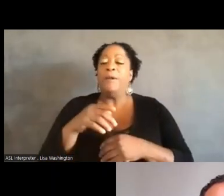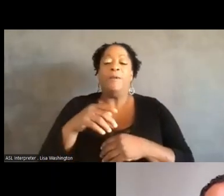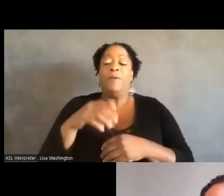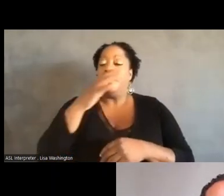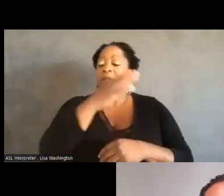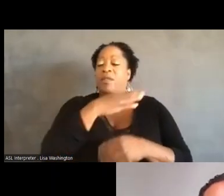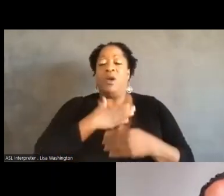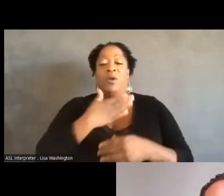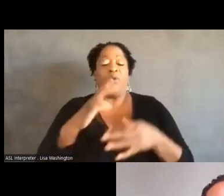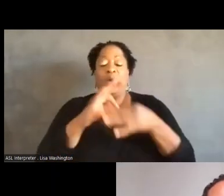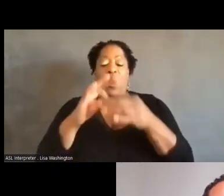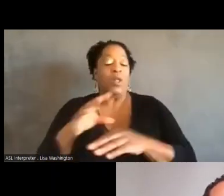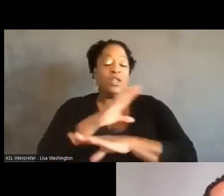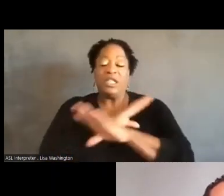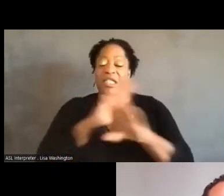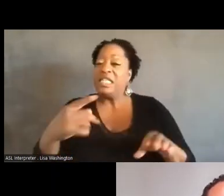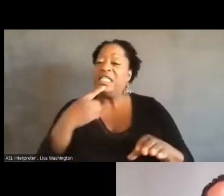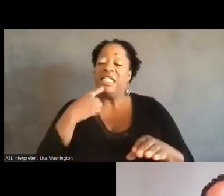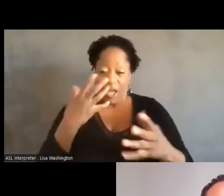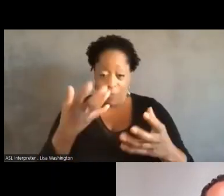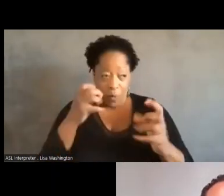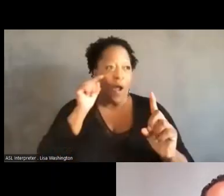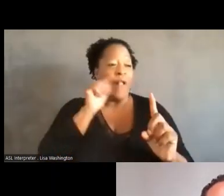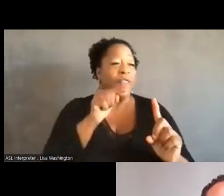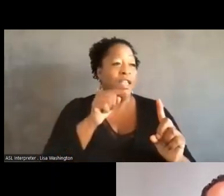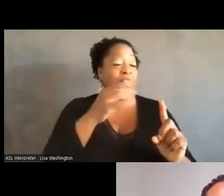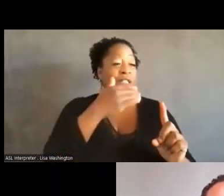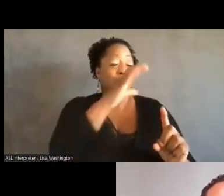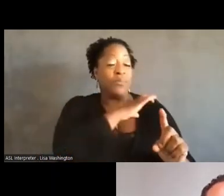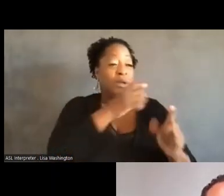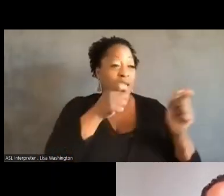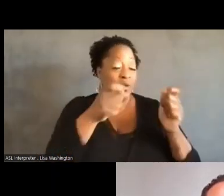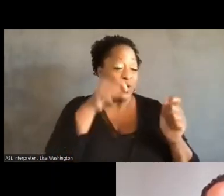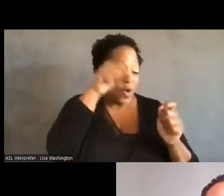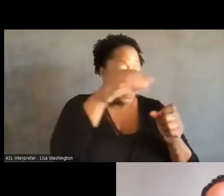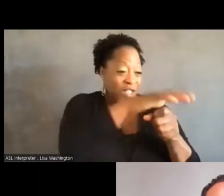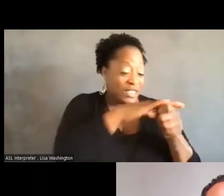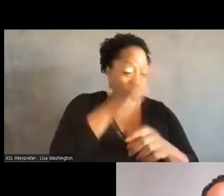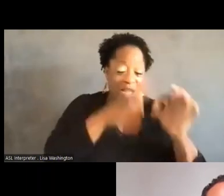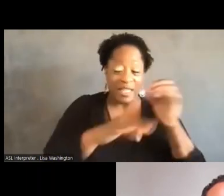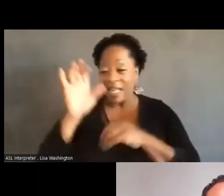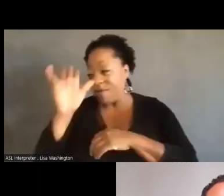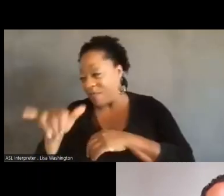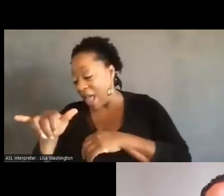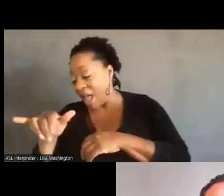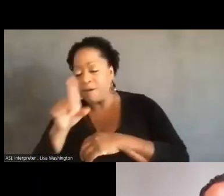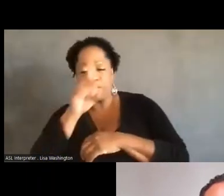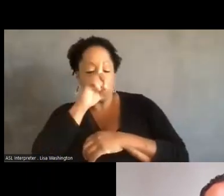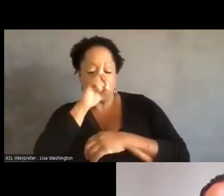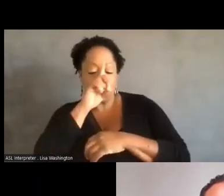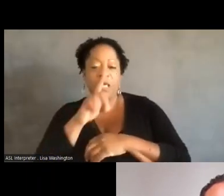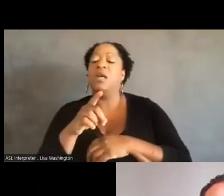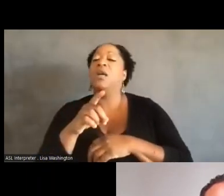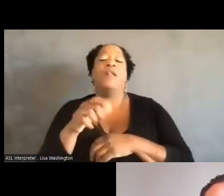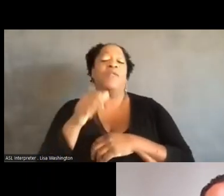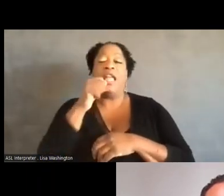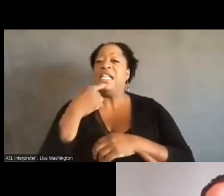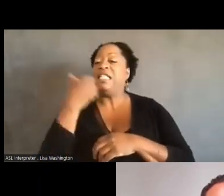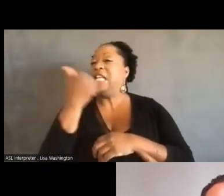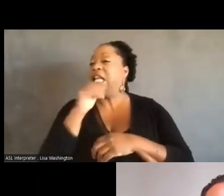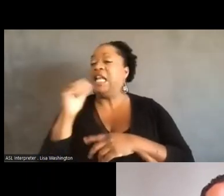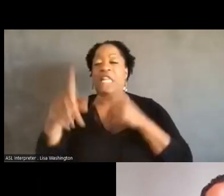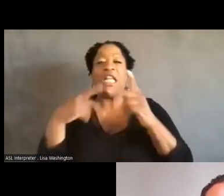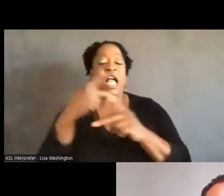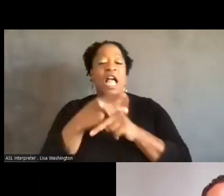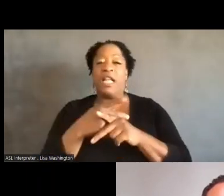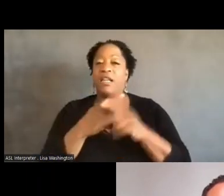policing, or we want policing in this neighborhood instead of that neighborhood, or we want to take, you know, just this portion